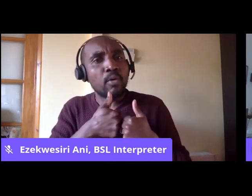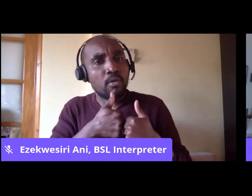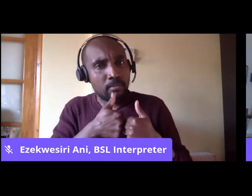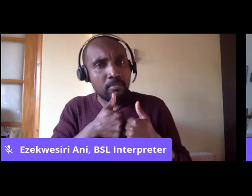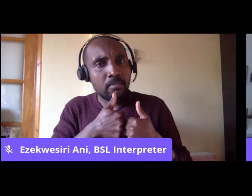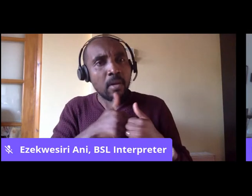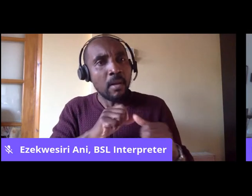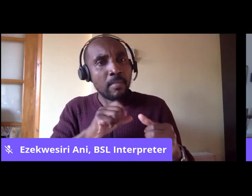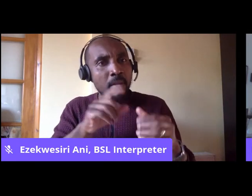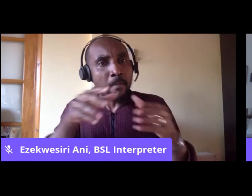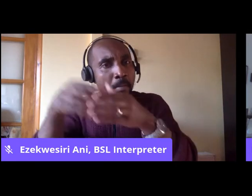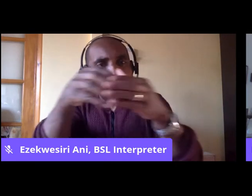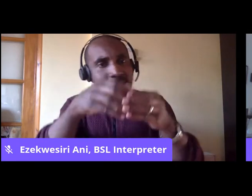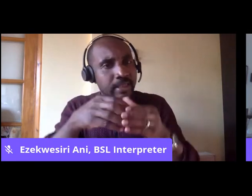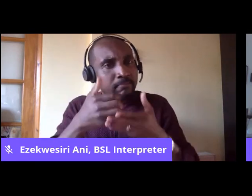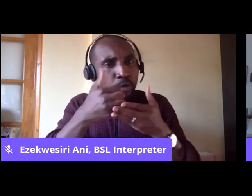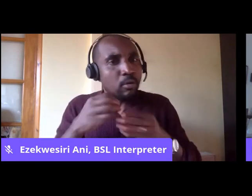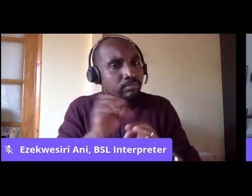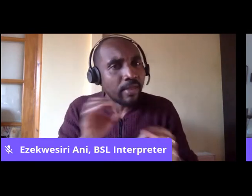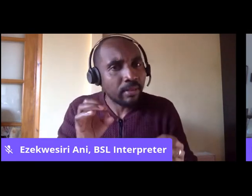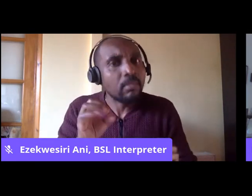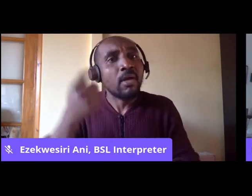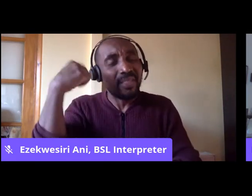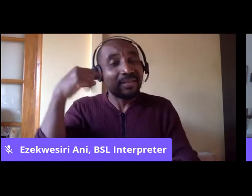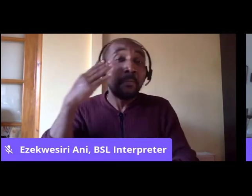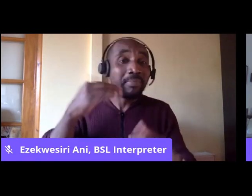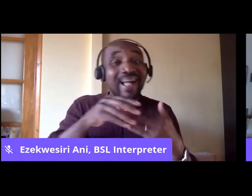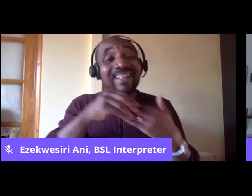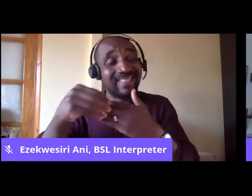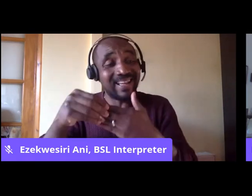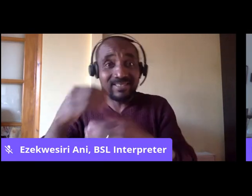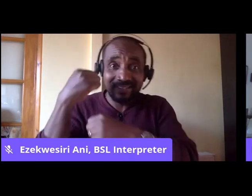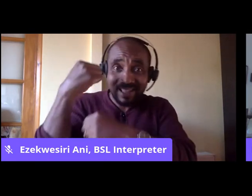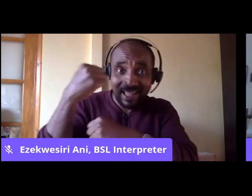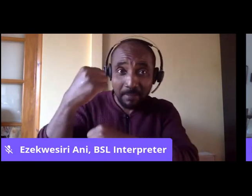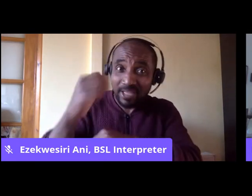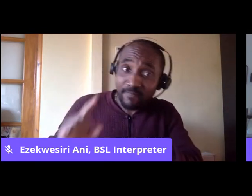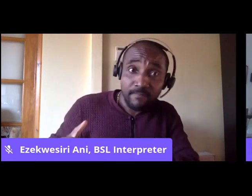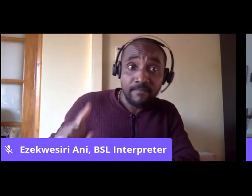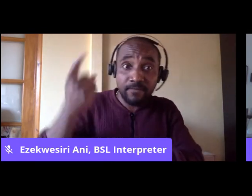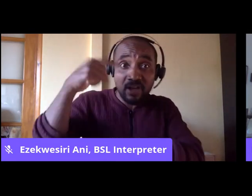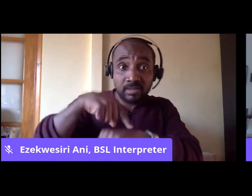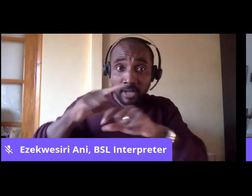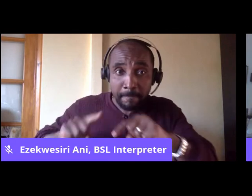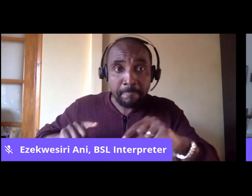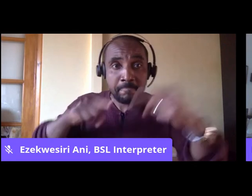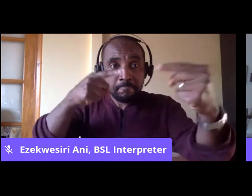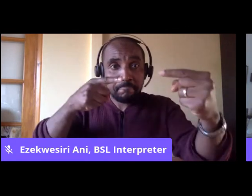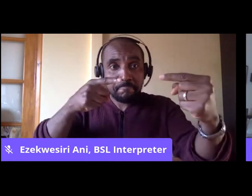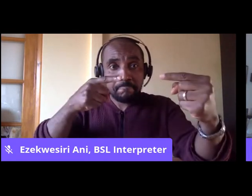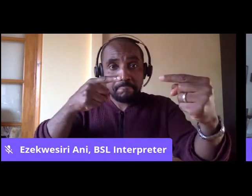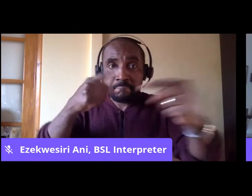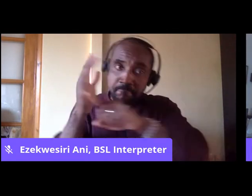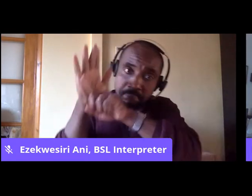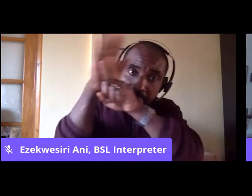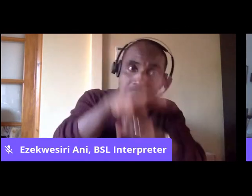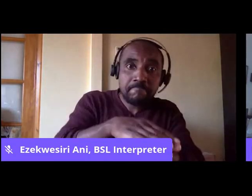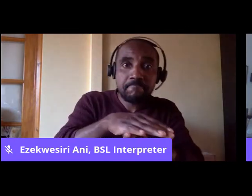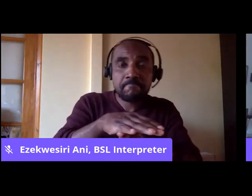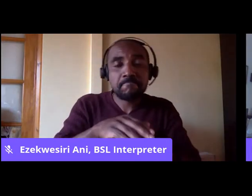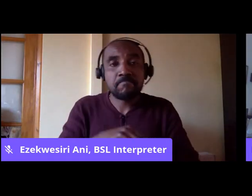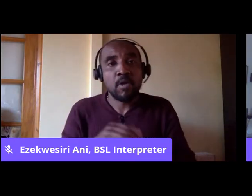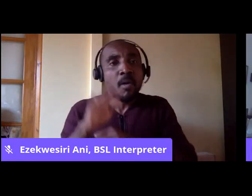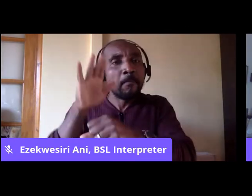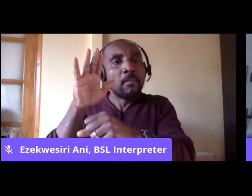as we know, that was successful in countering and challenging the ban